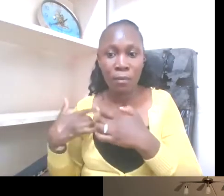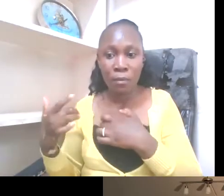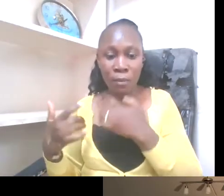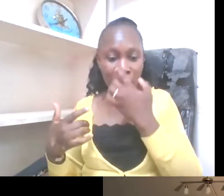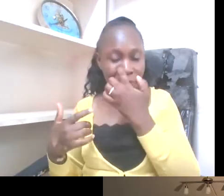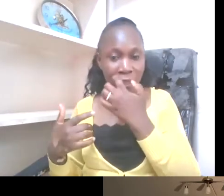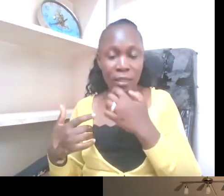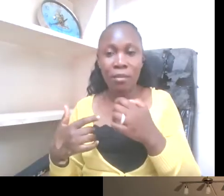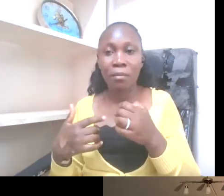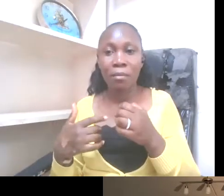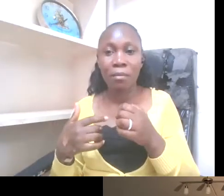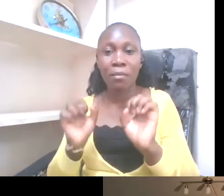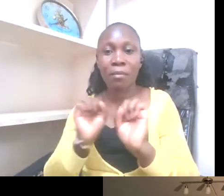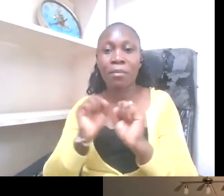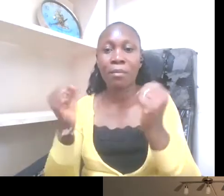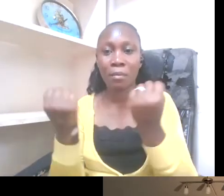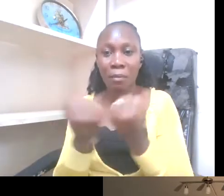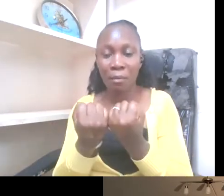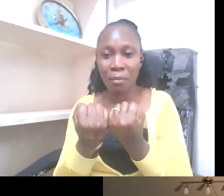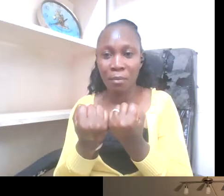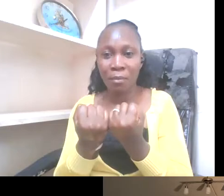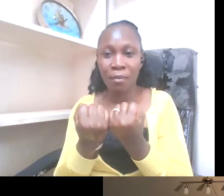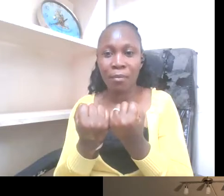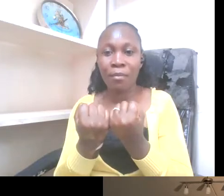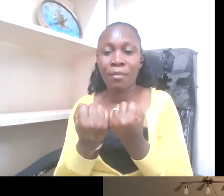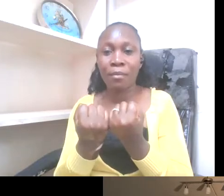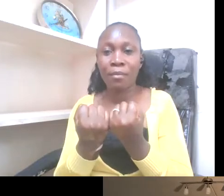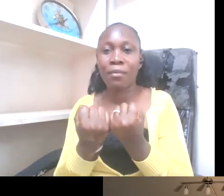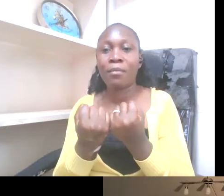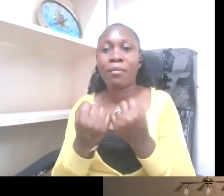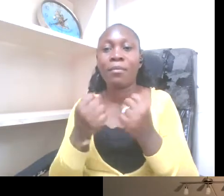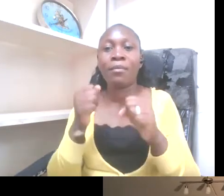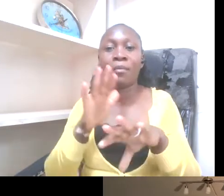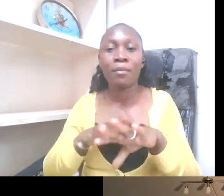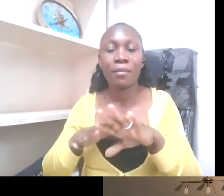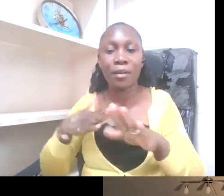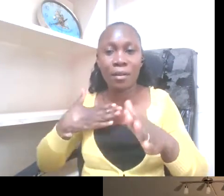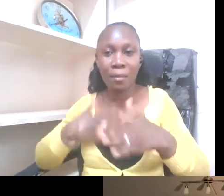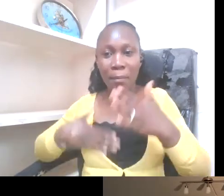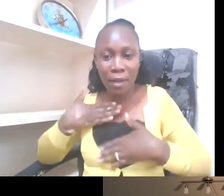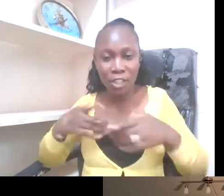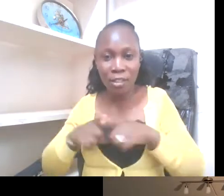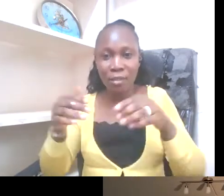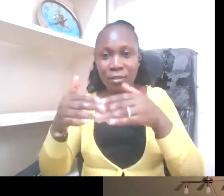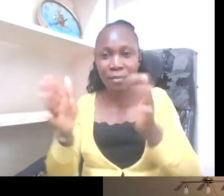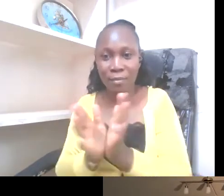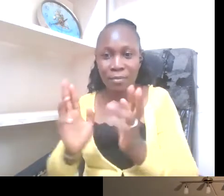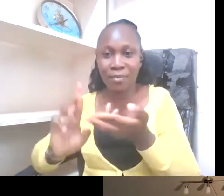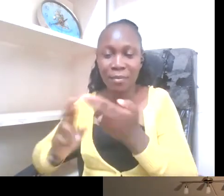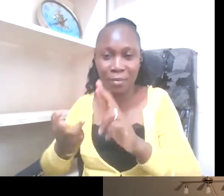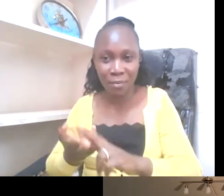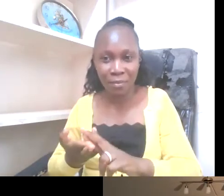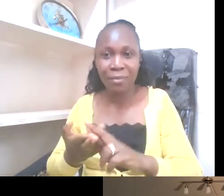socially, you know, also their personal private leisure, as well as family and relationships, and how that is